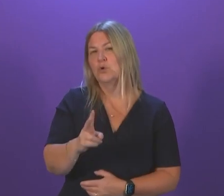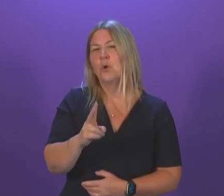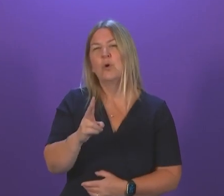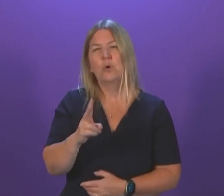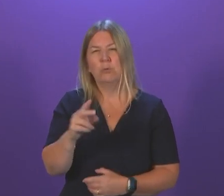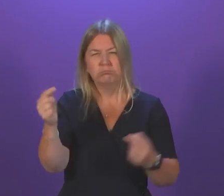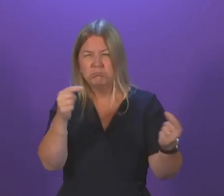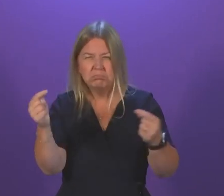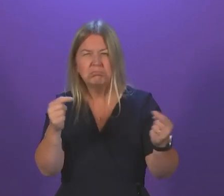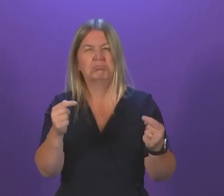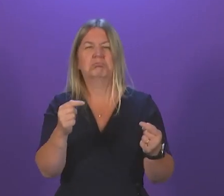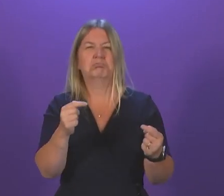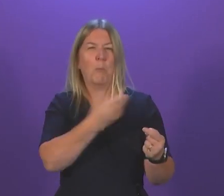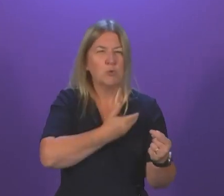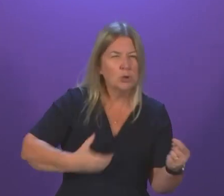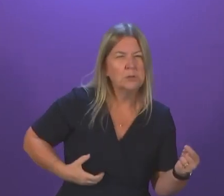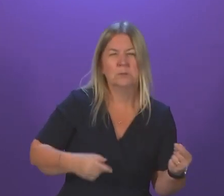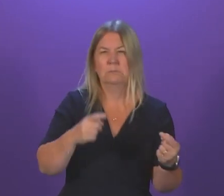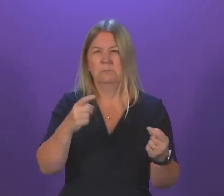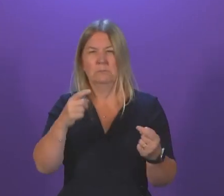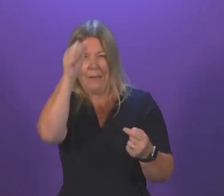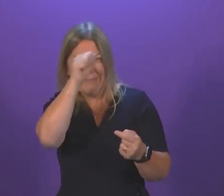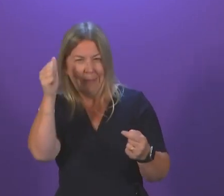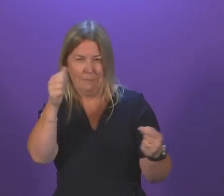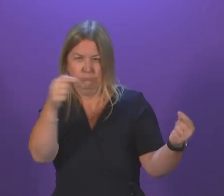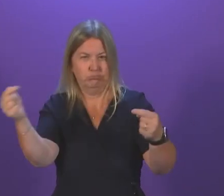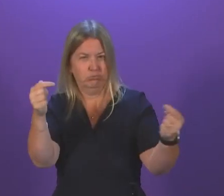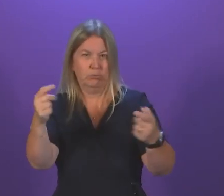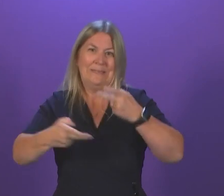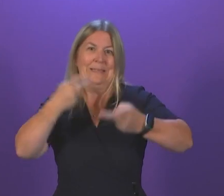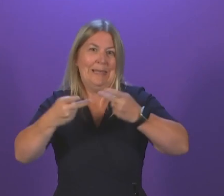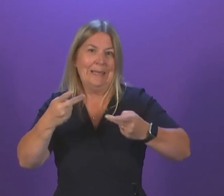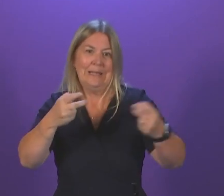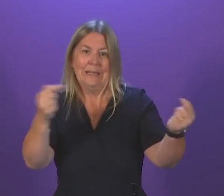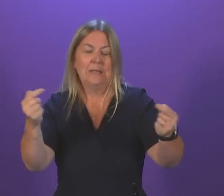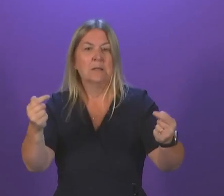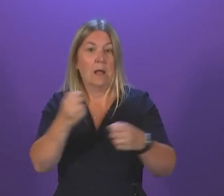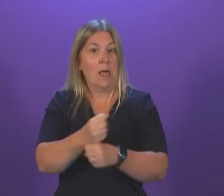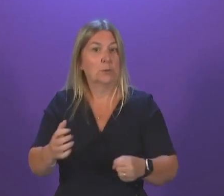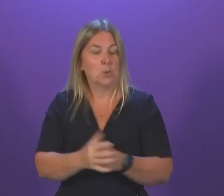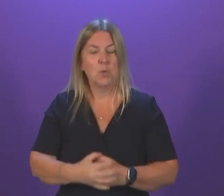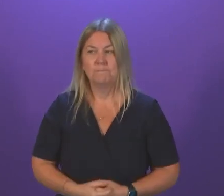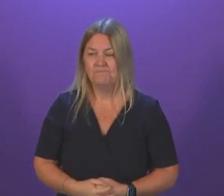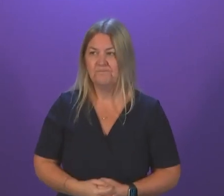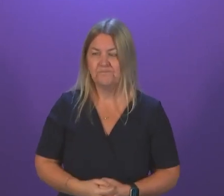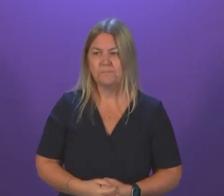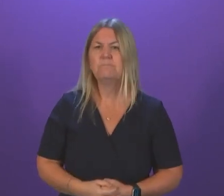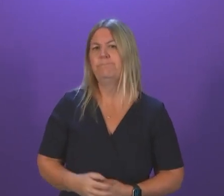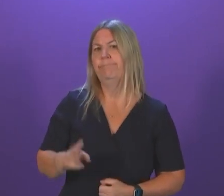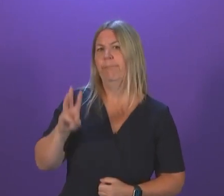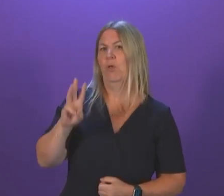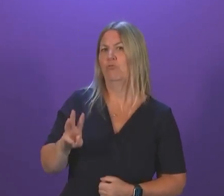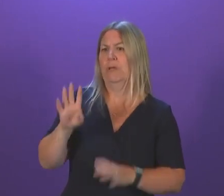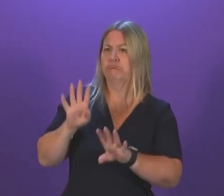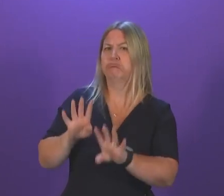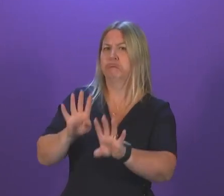marches throughout the city of Glasgow, including in my constituency of Glasgow Catat. At least three of their routes included marching past Roman